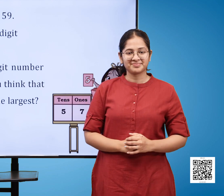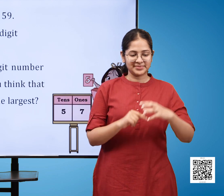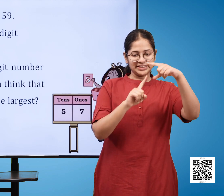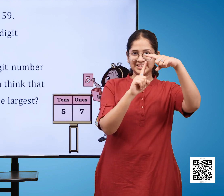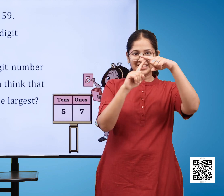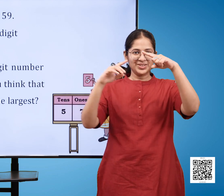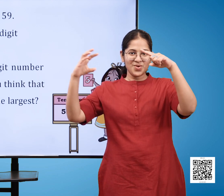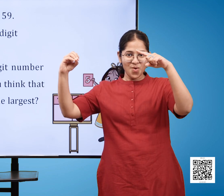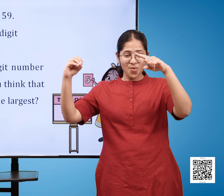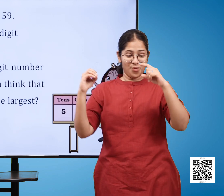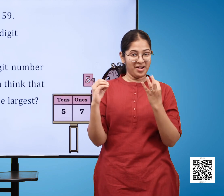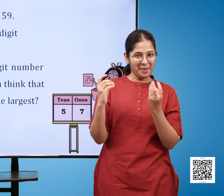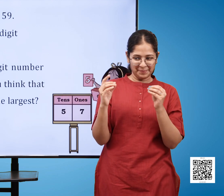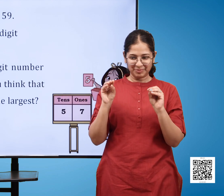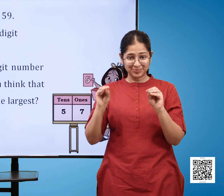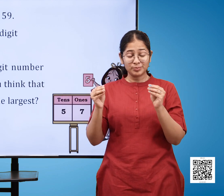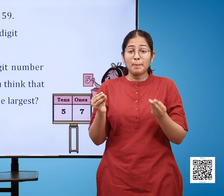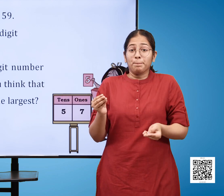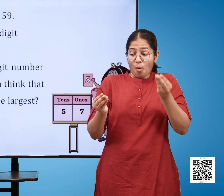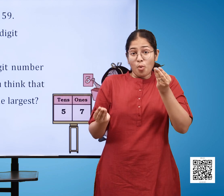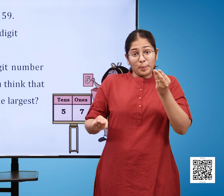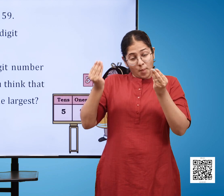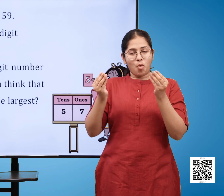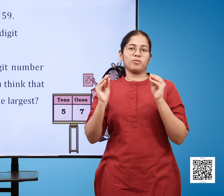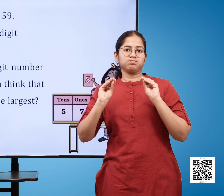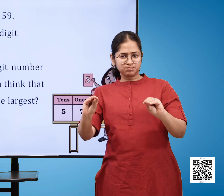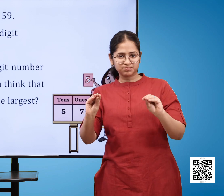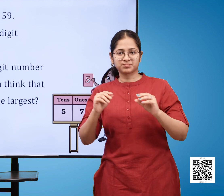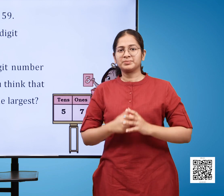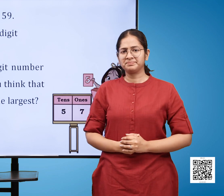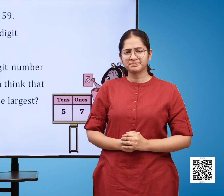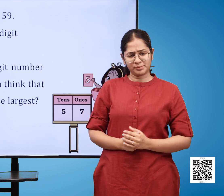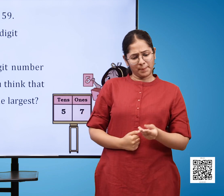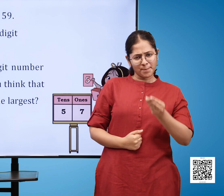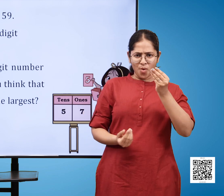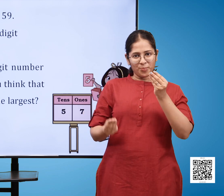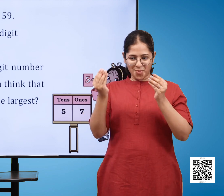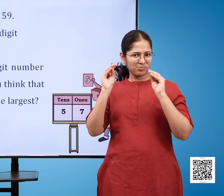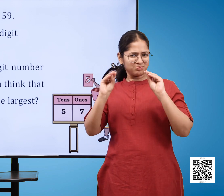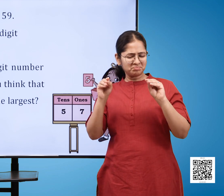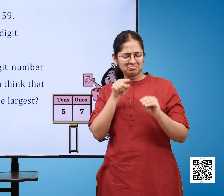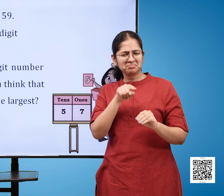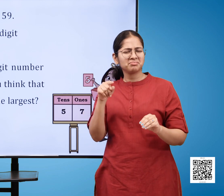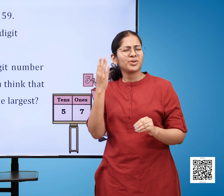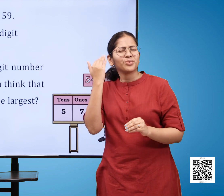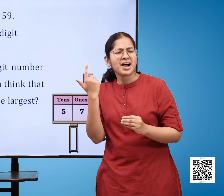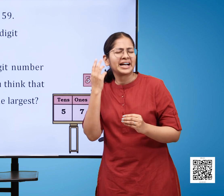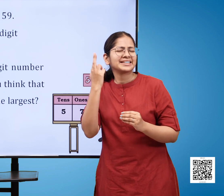Which is the largest two-digit number you can make? Why do you think that the number you made is the